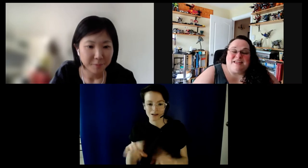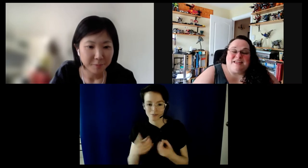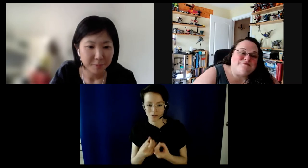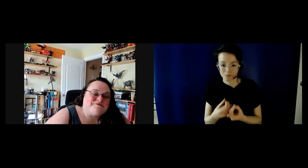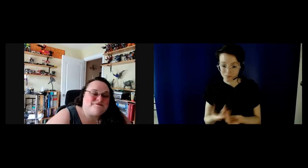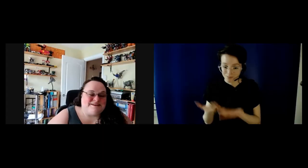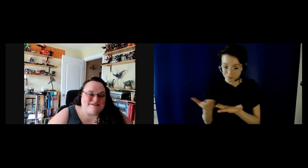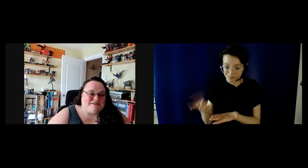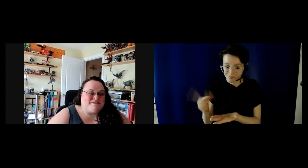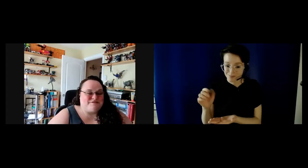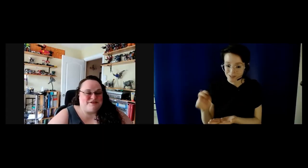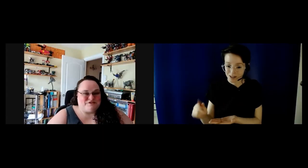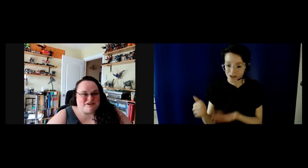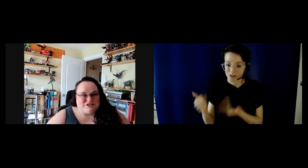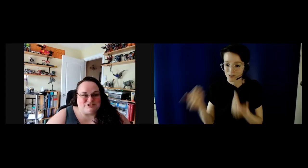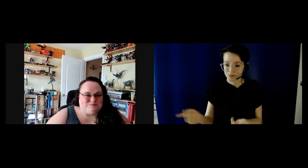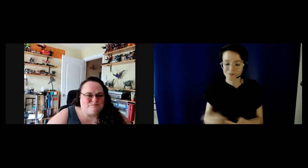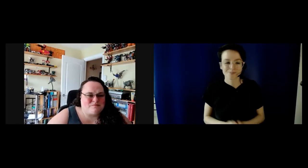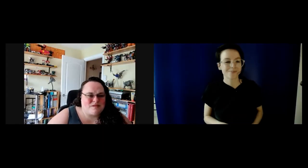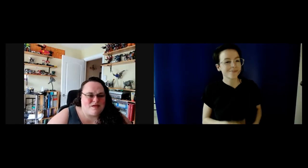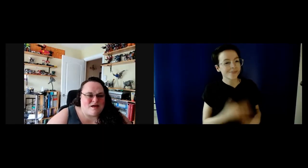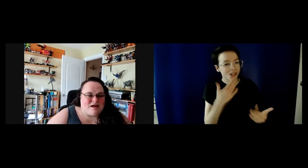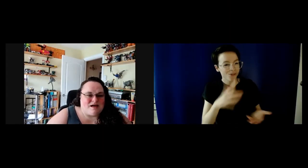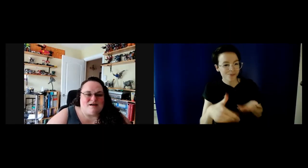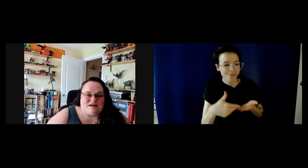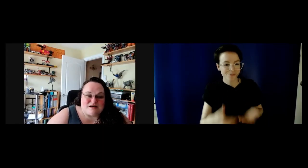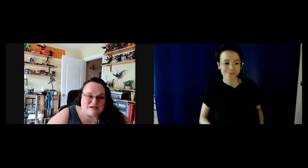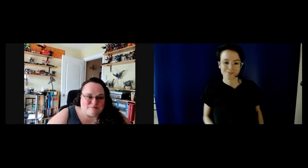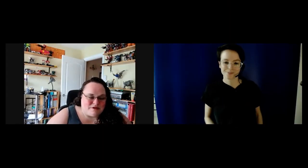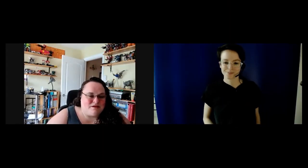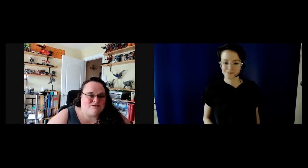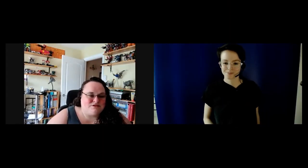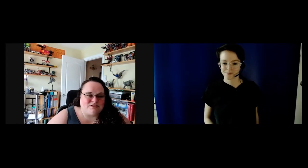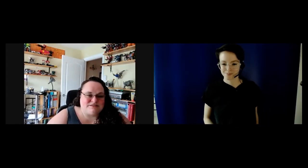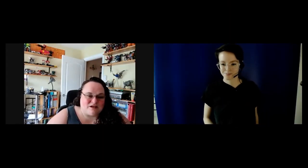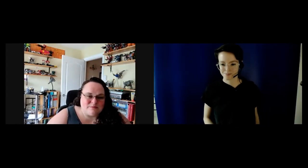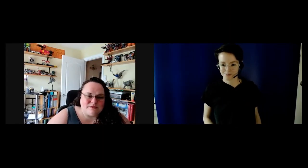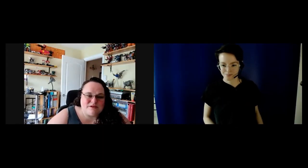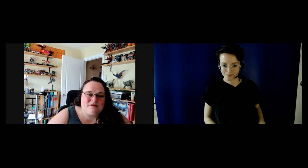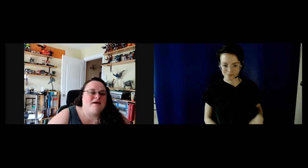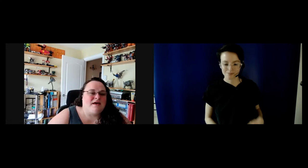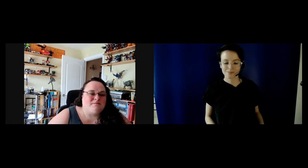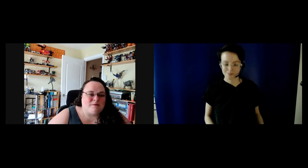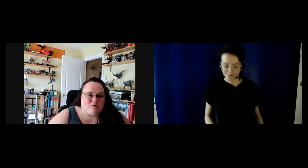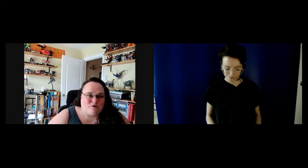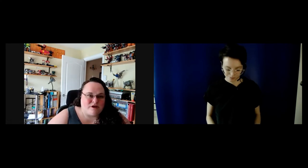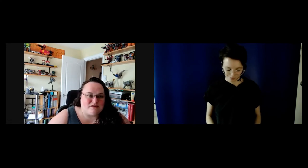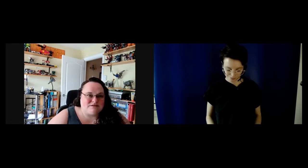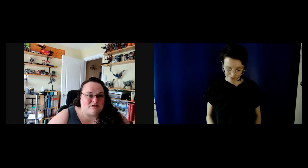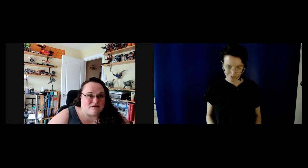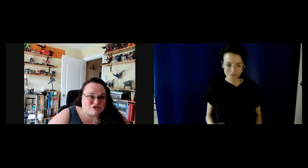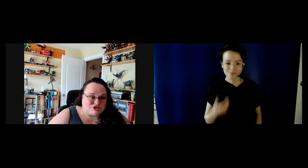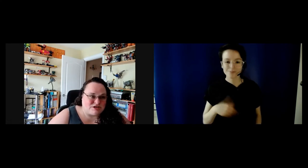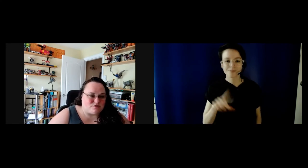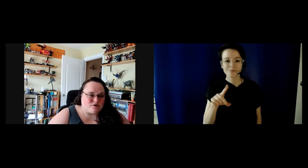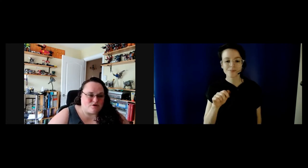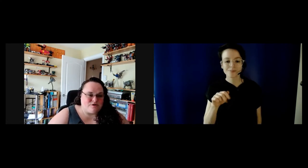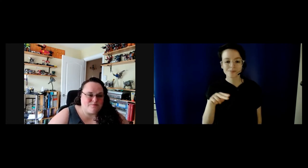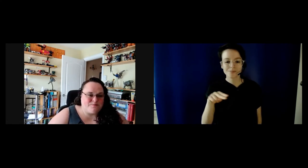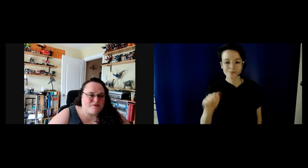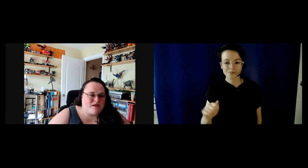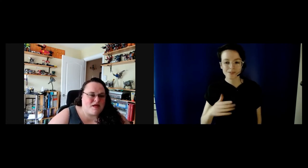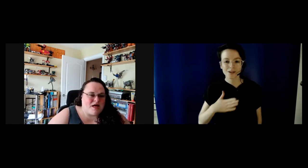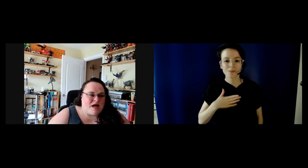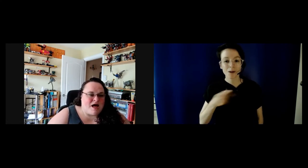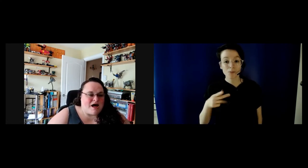Thank you, thank you for the introduction. I'm Donna Solomon, and my pronouns are she or